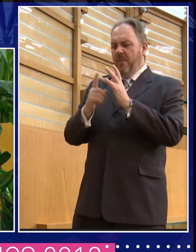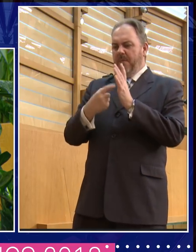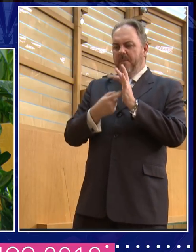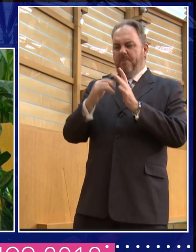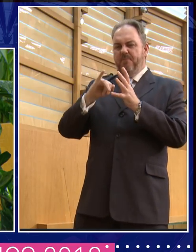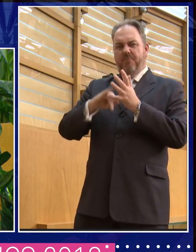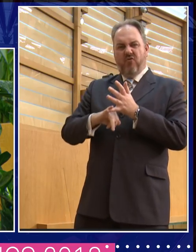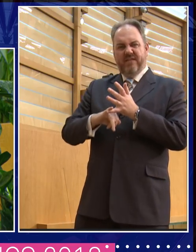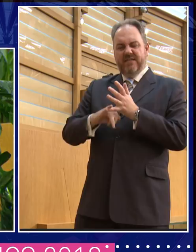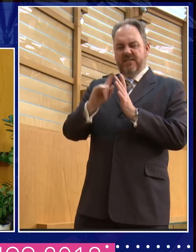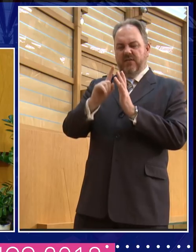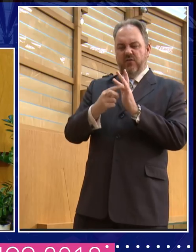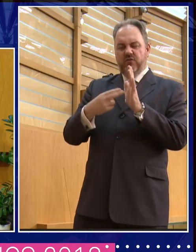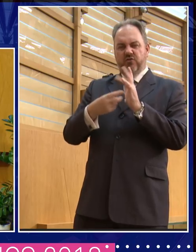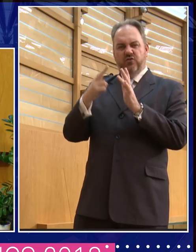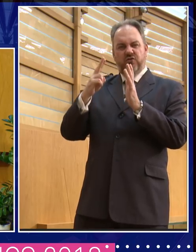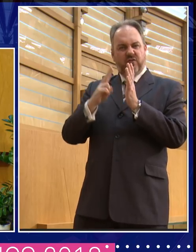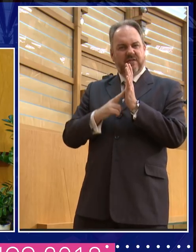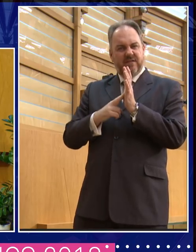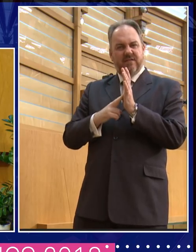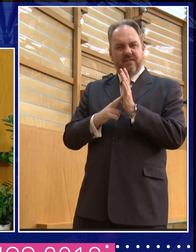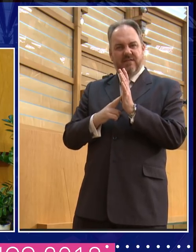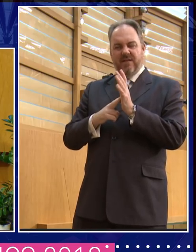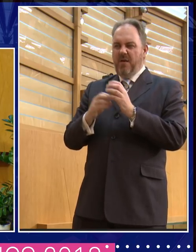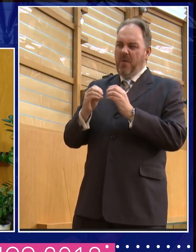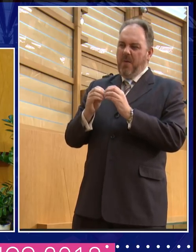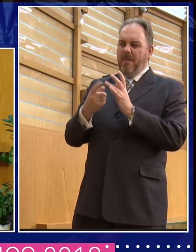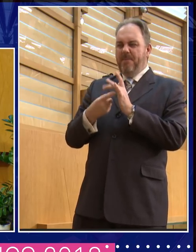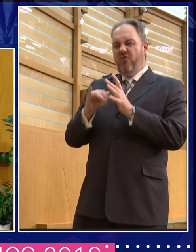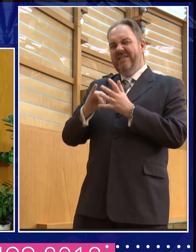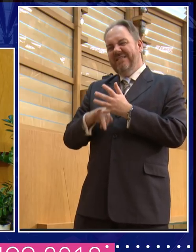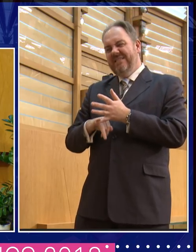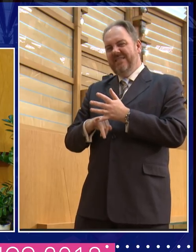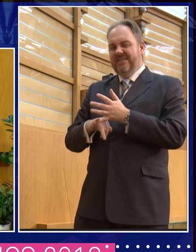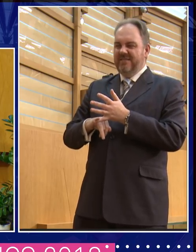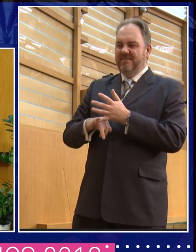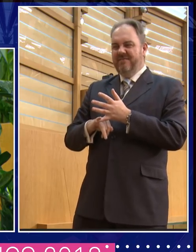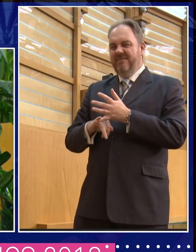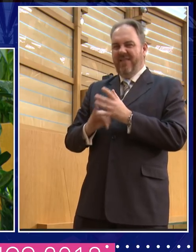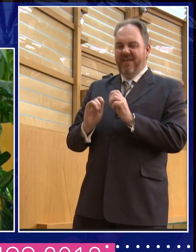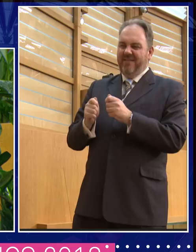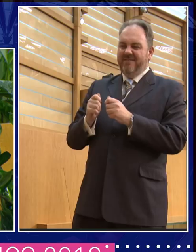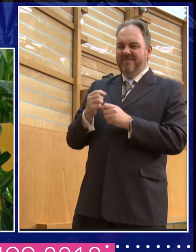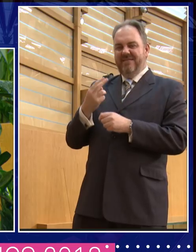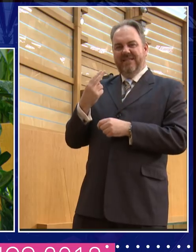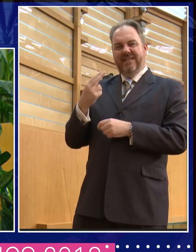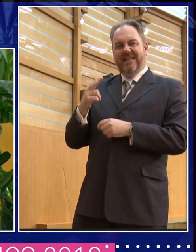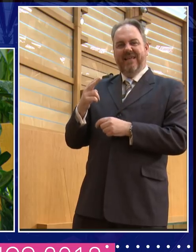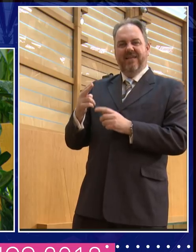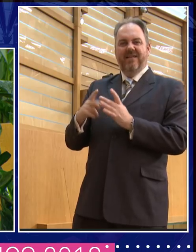you know, well, it's very... It's affectionate, isn't it? It's affectionate, you know. He had the kind